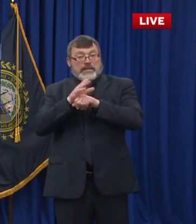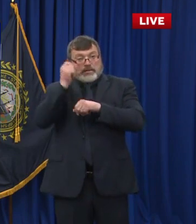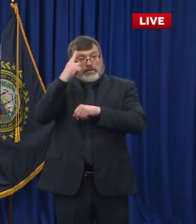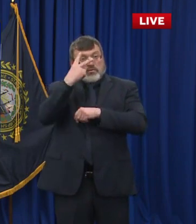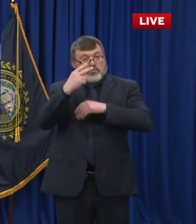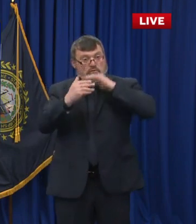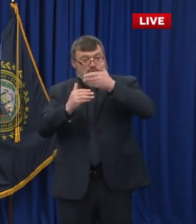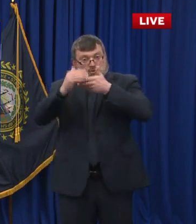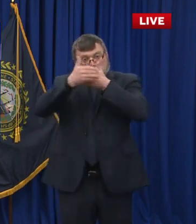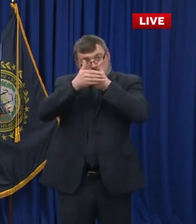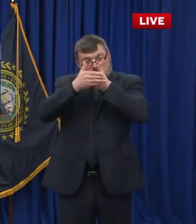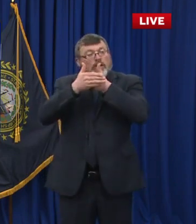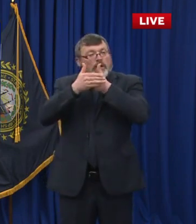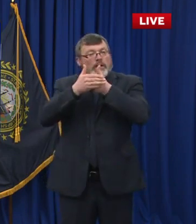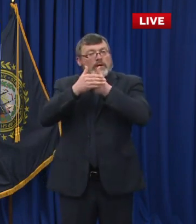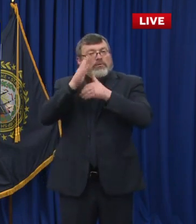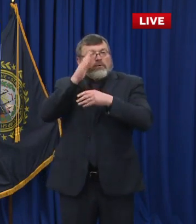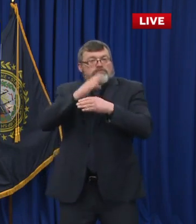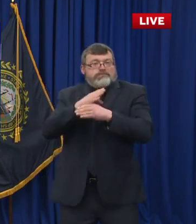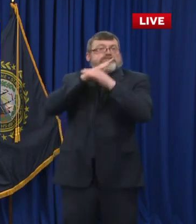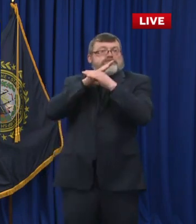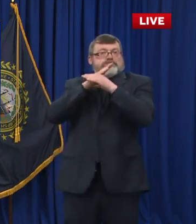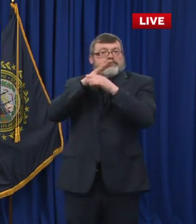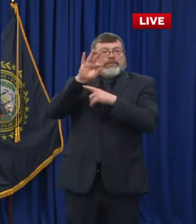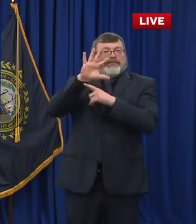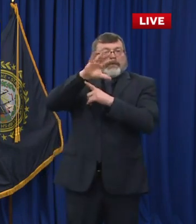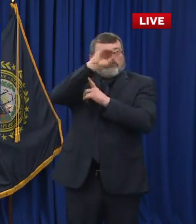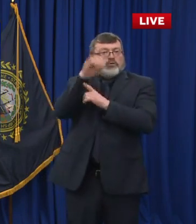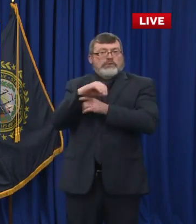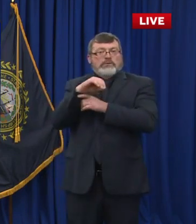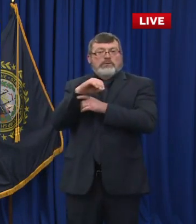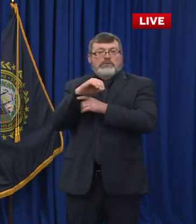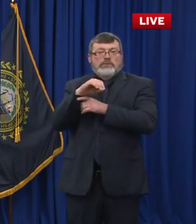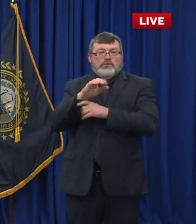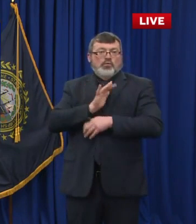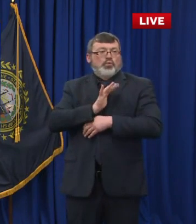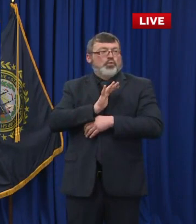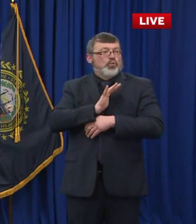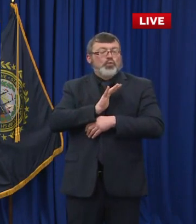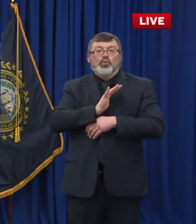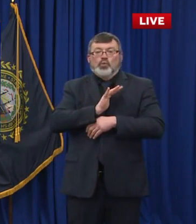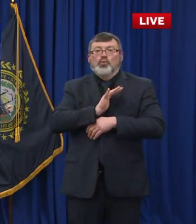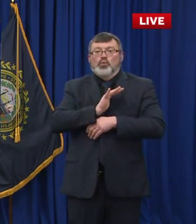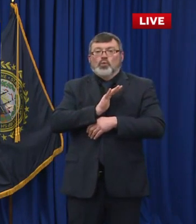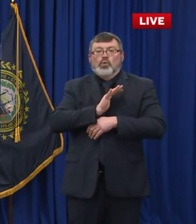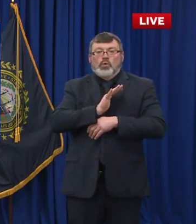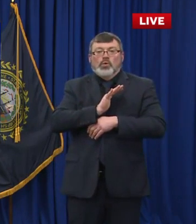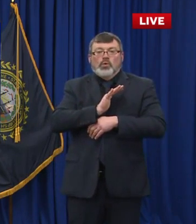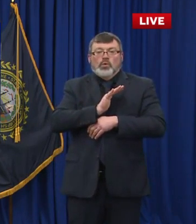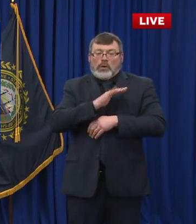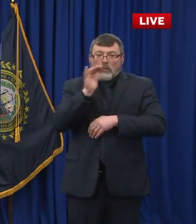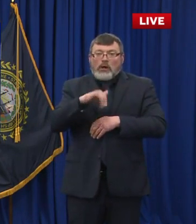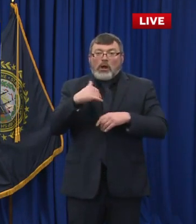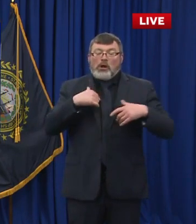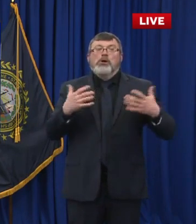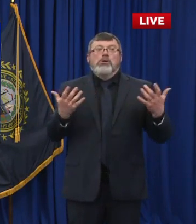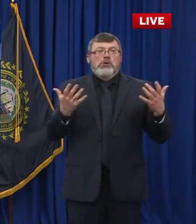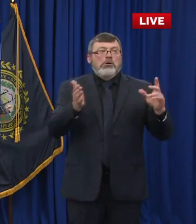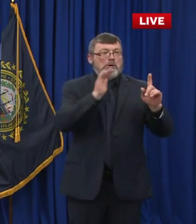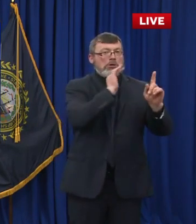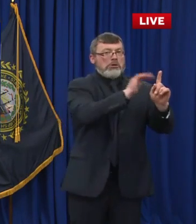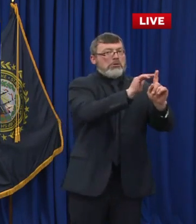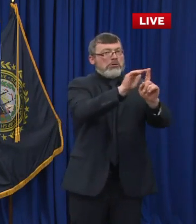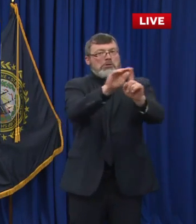everyone continuing to wear face masks when in public locations where other people may be present. And I will hand things over to Dr.